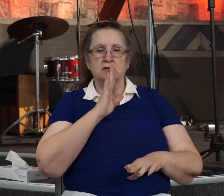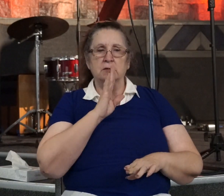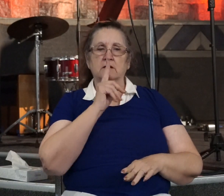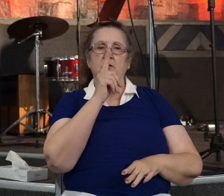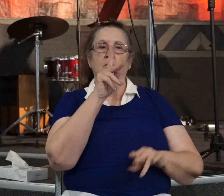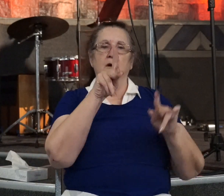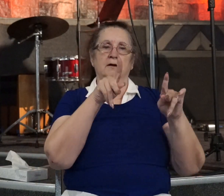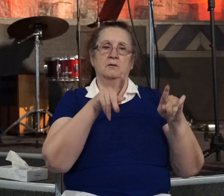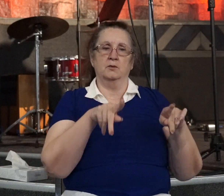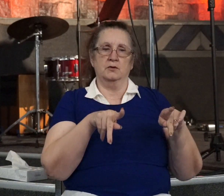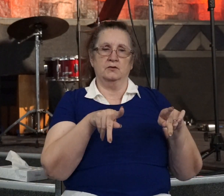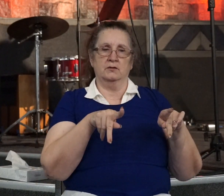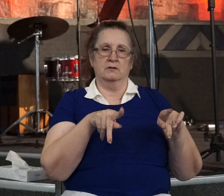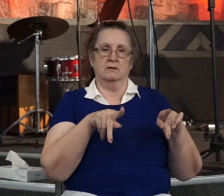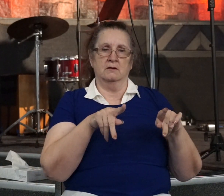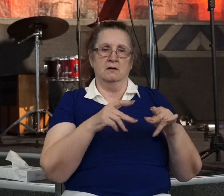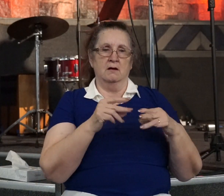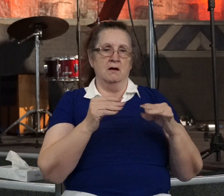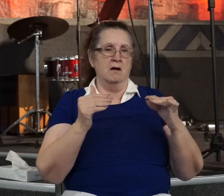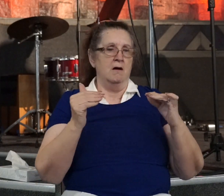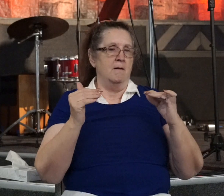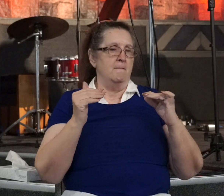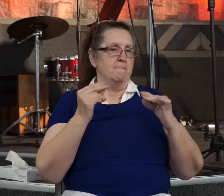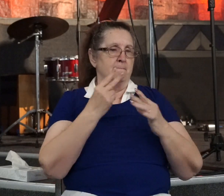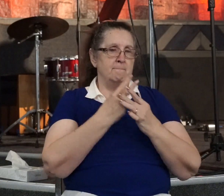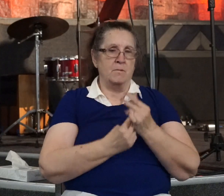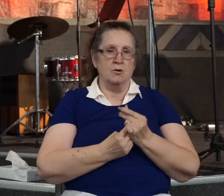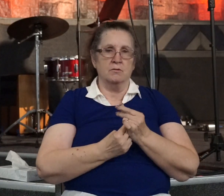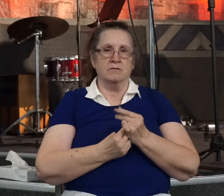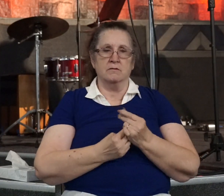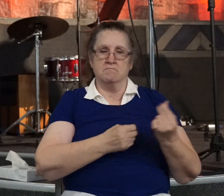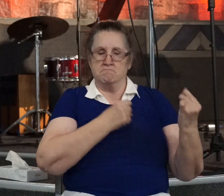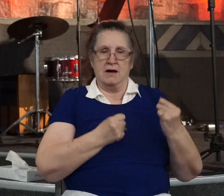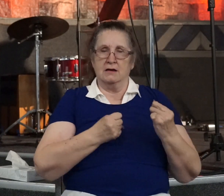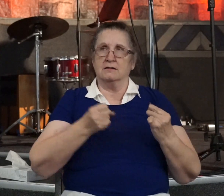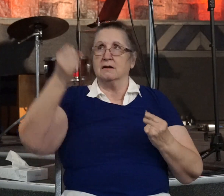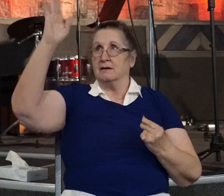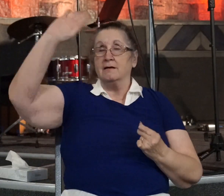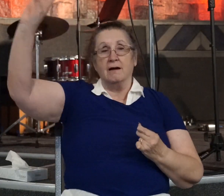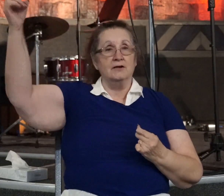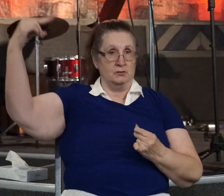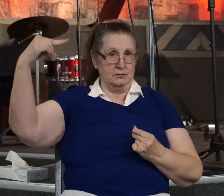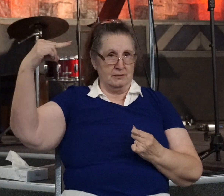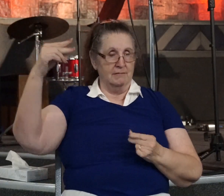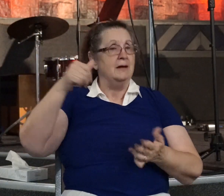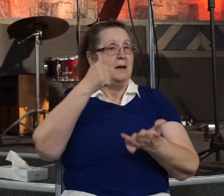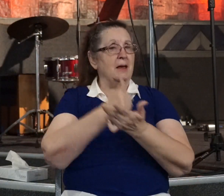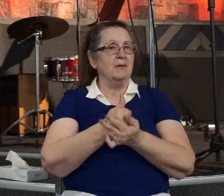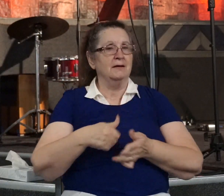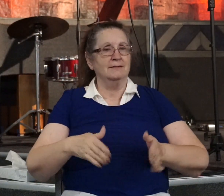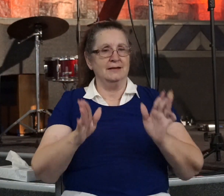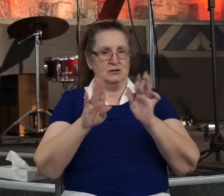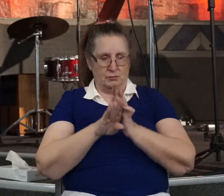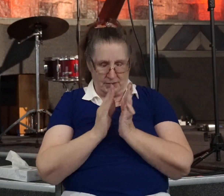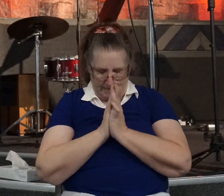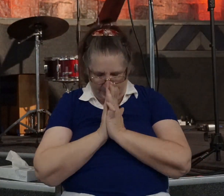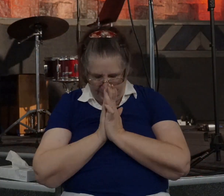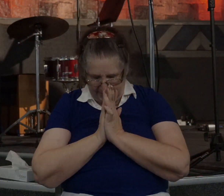but they are both mighty in the eyes of God Amen Amen so Father we come before you